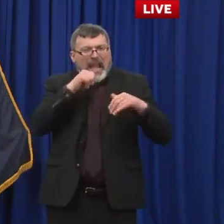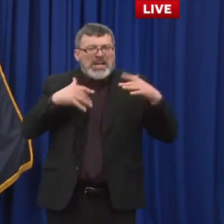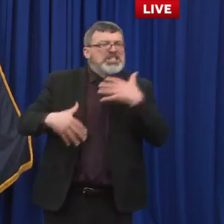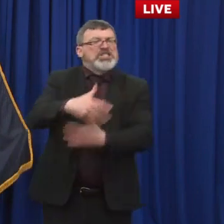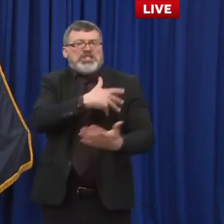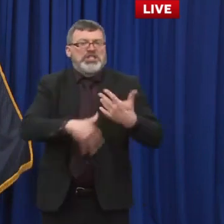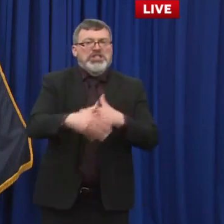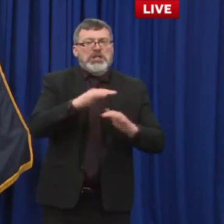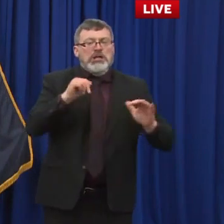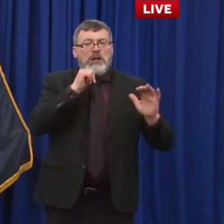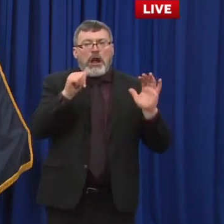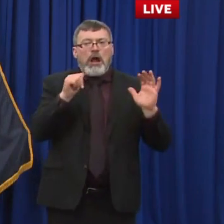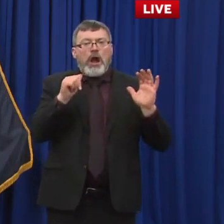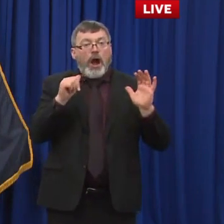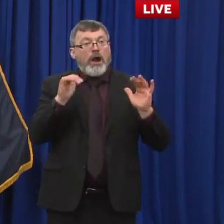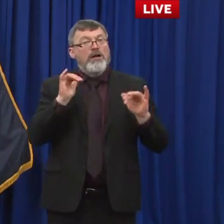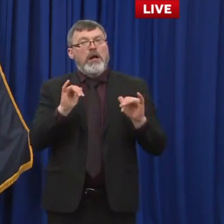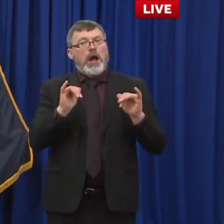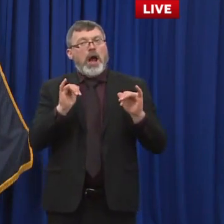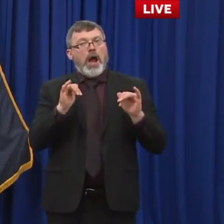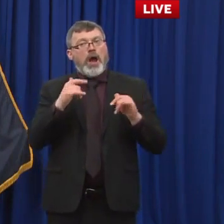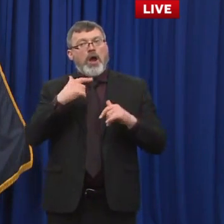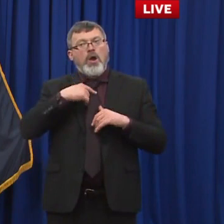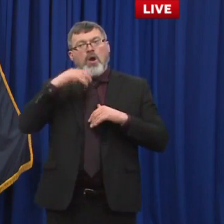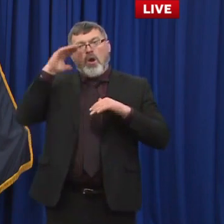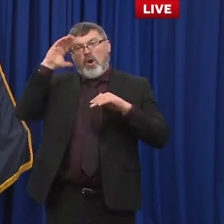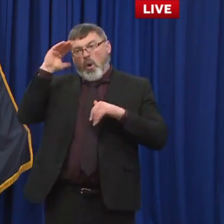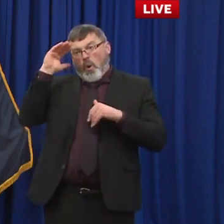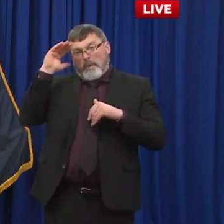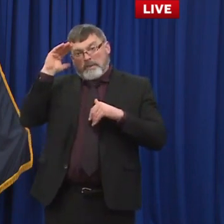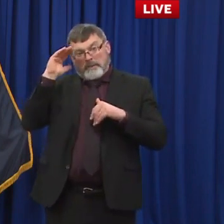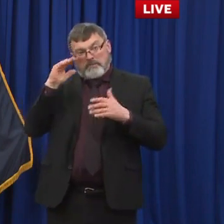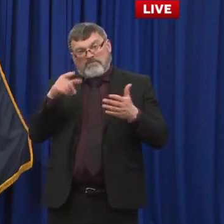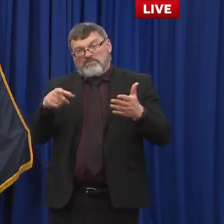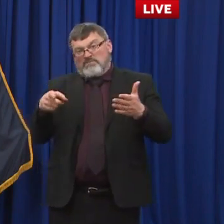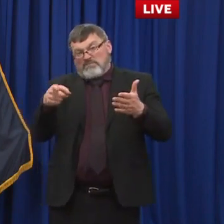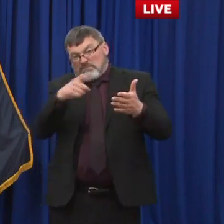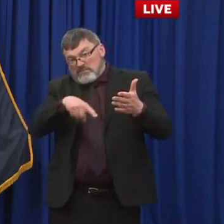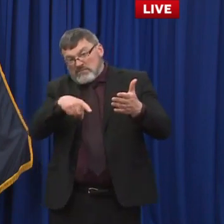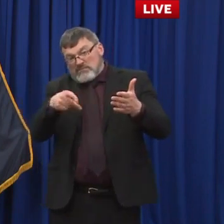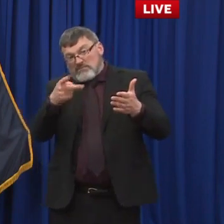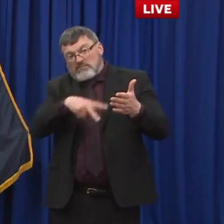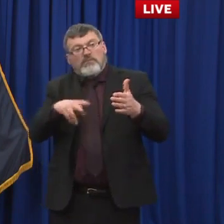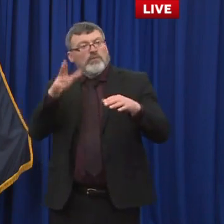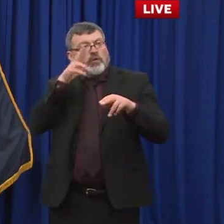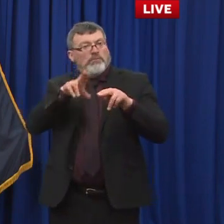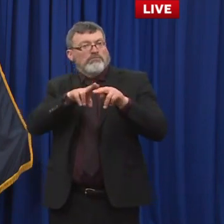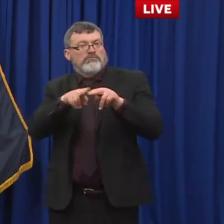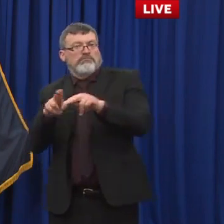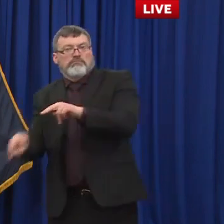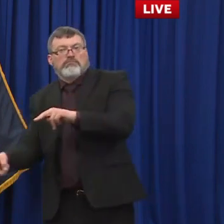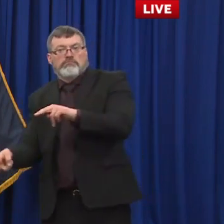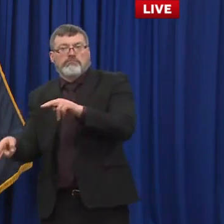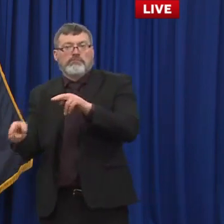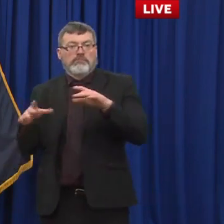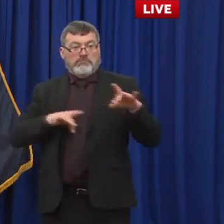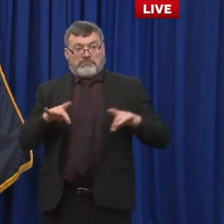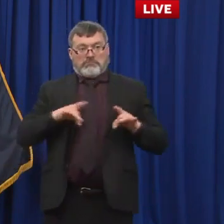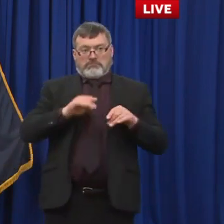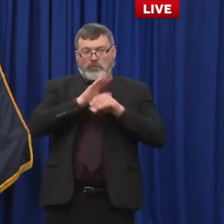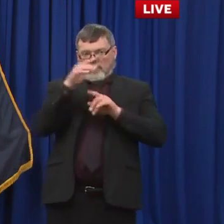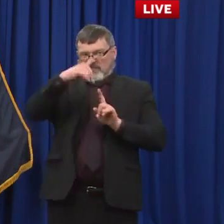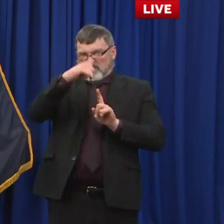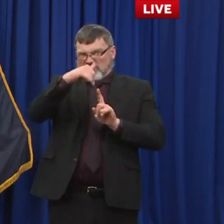trend that we've been seeing in the last week in terms of the declining incidence of COVID-19, the declining test positivity, that the beginning of